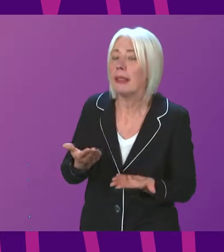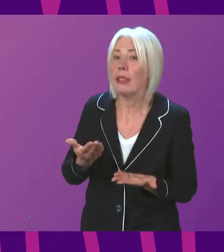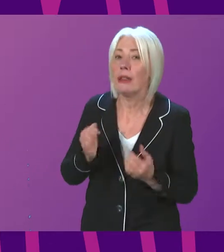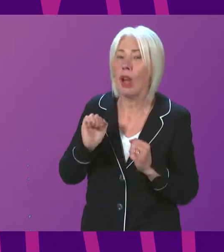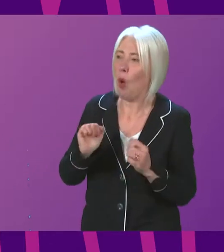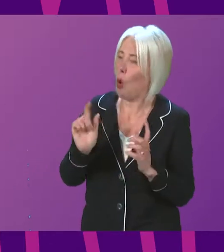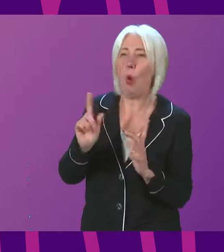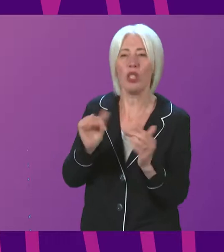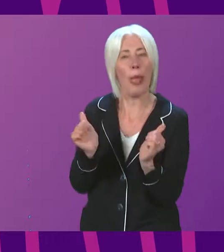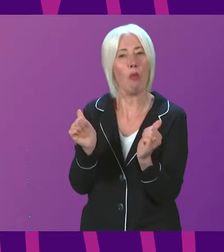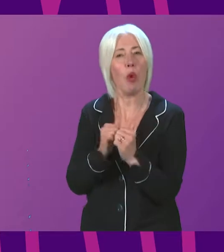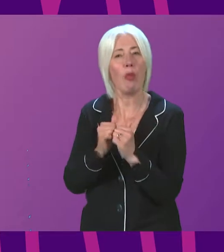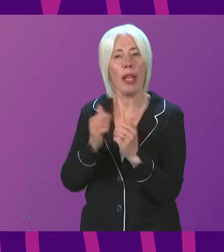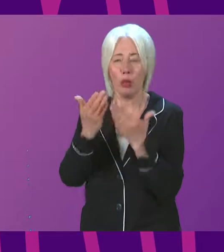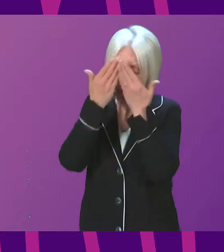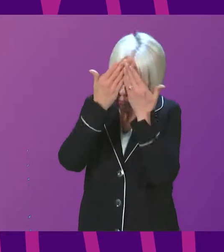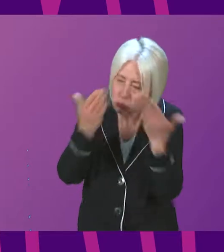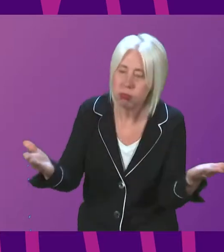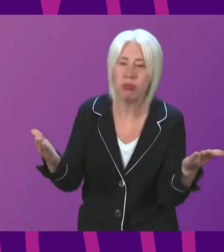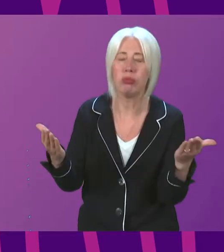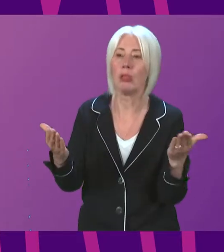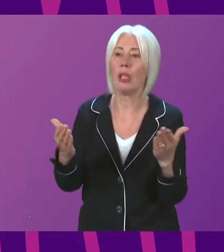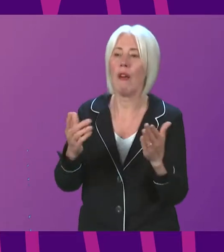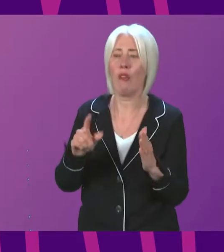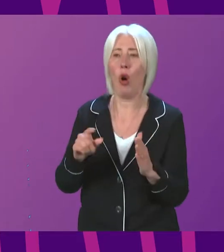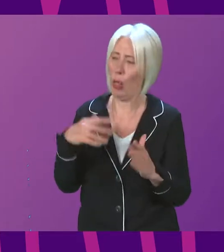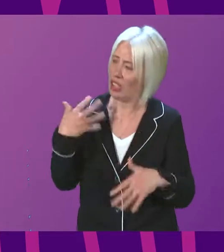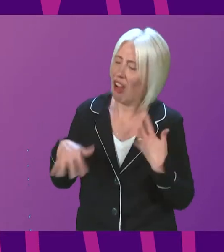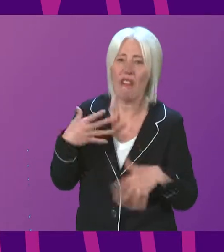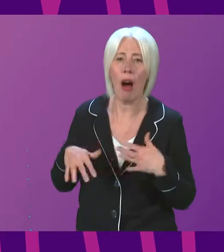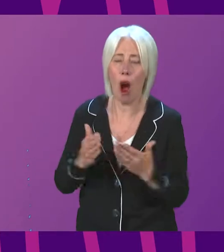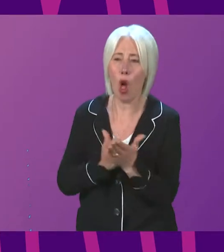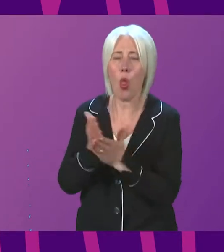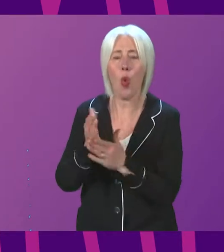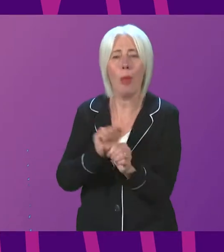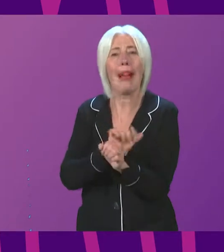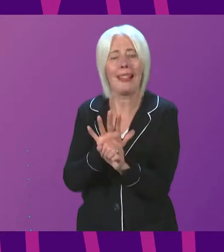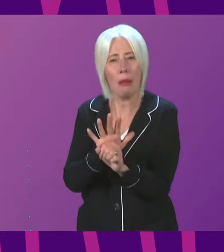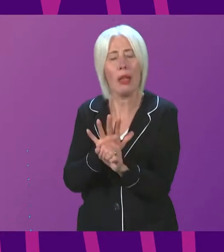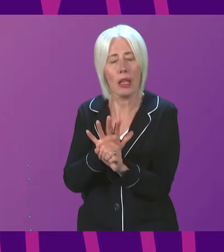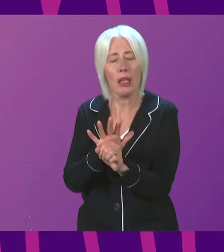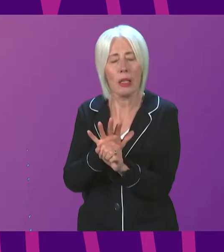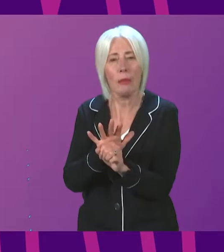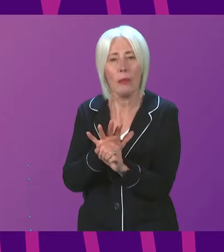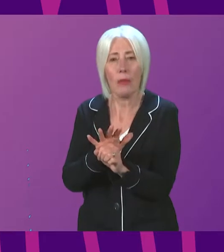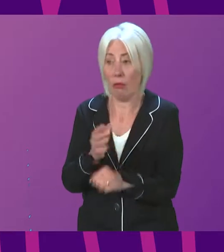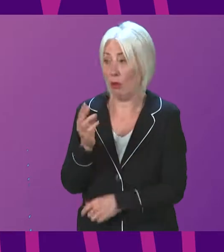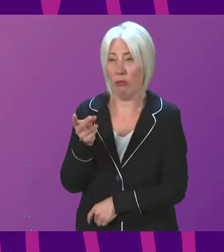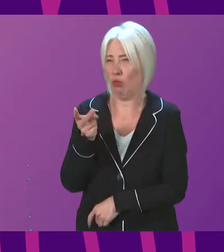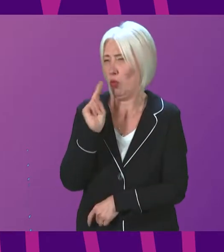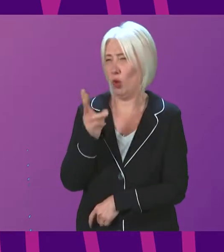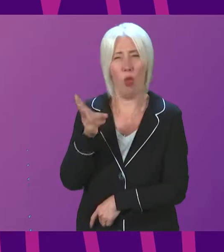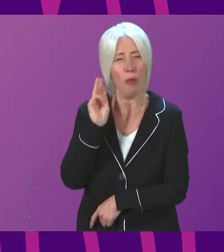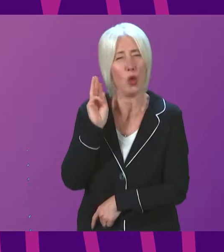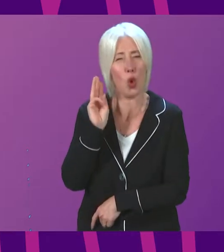appropriate commemoration of the suffering in the pandemic. Indeed, just a couple of weeks ago,